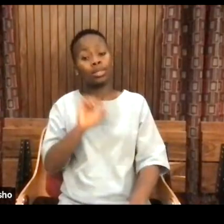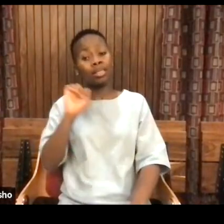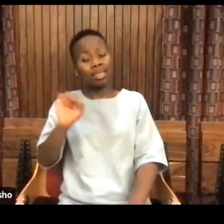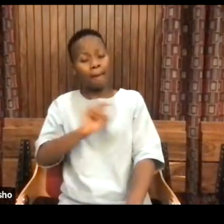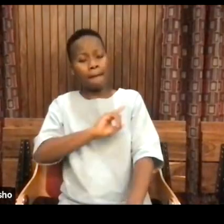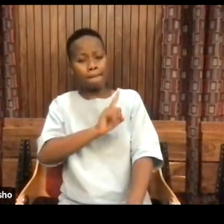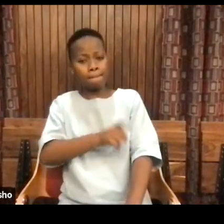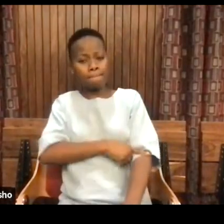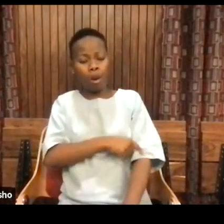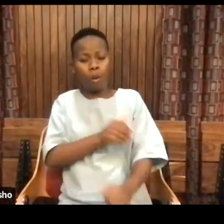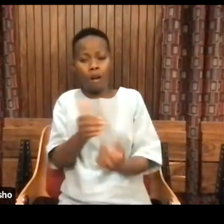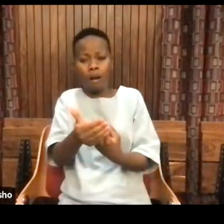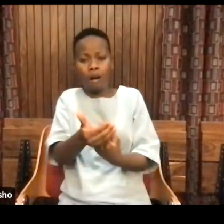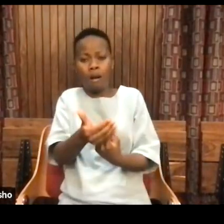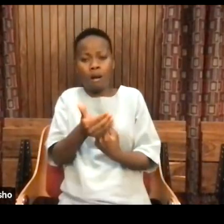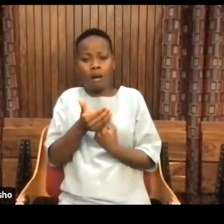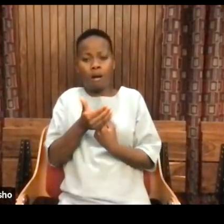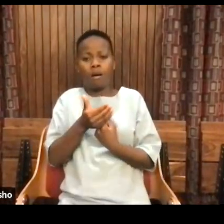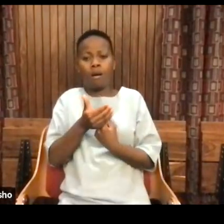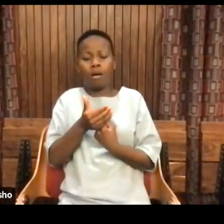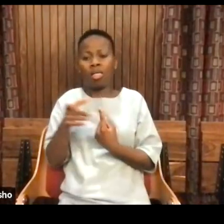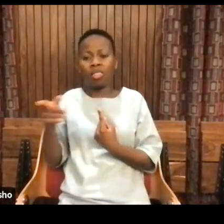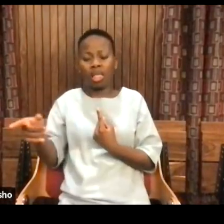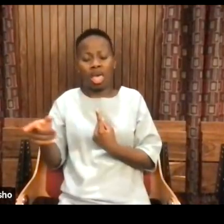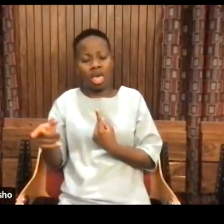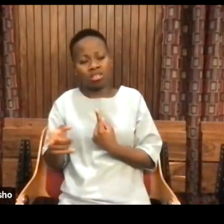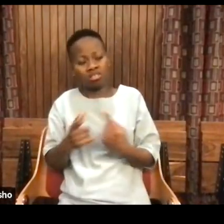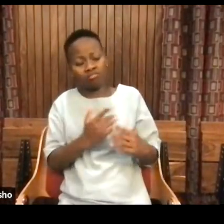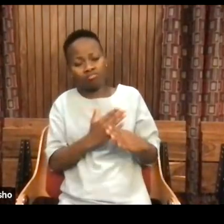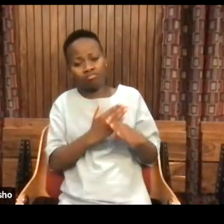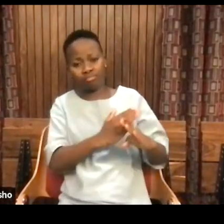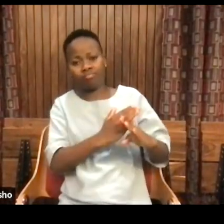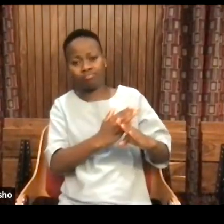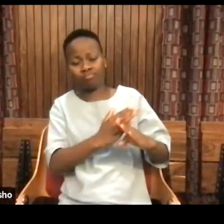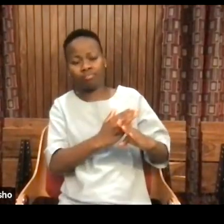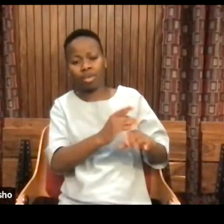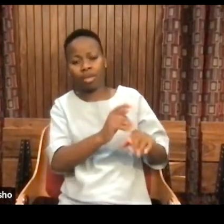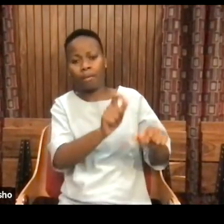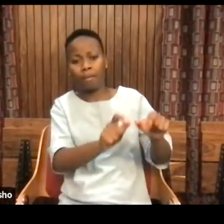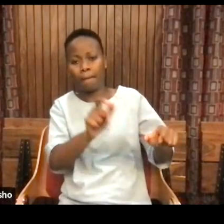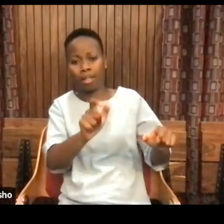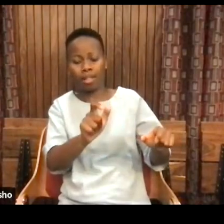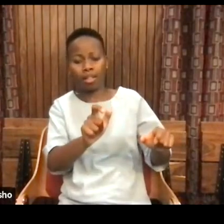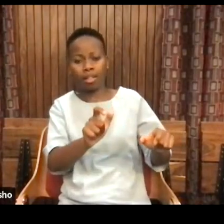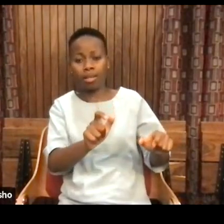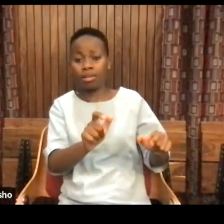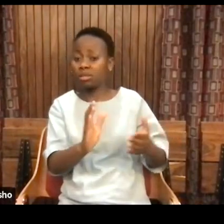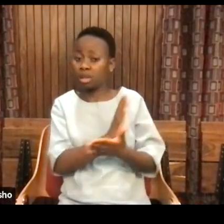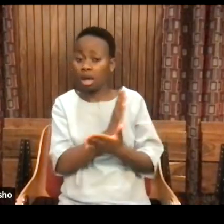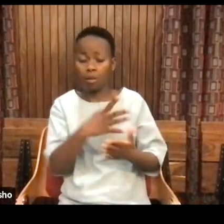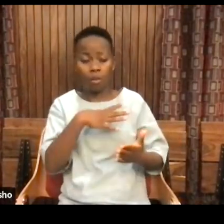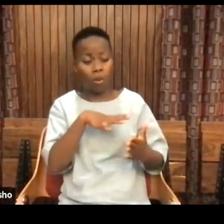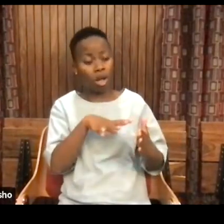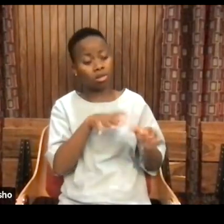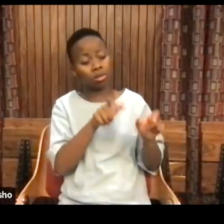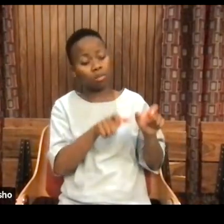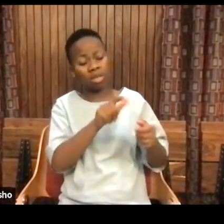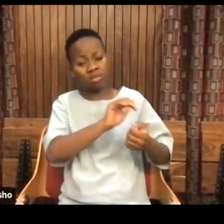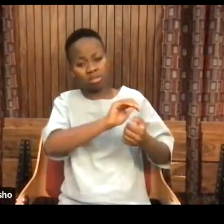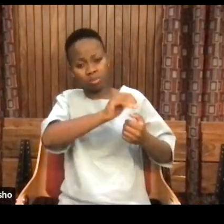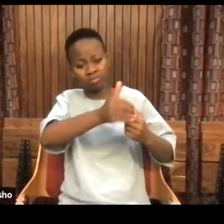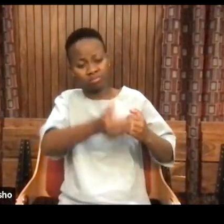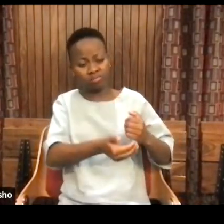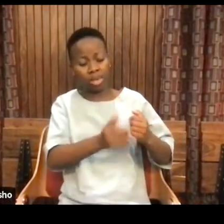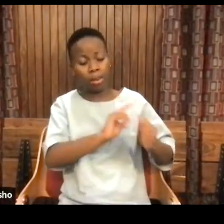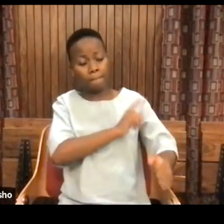They try to block others from the ability to be able to act upon the world on reality. And